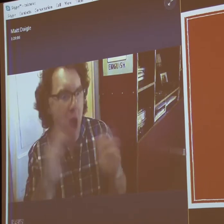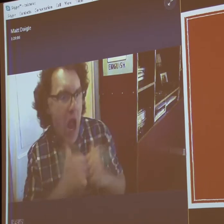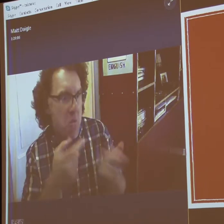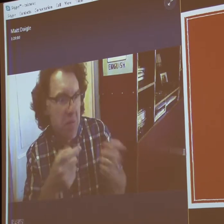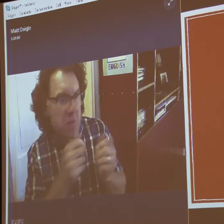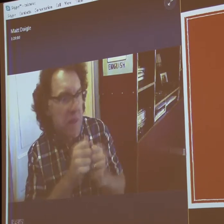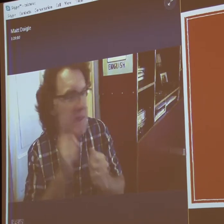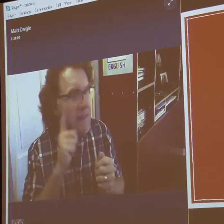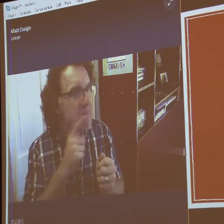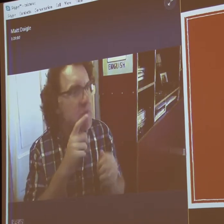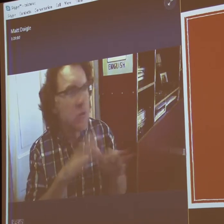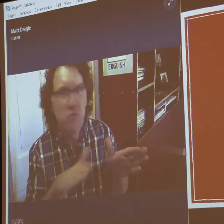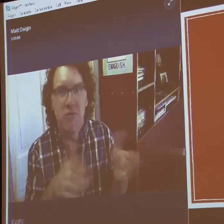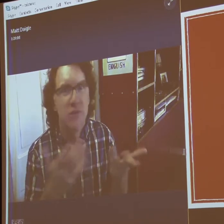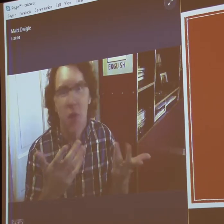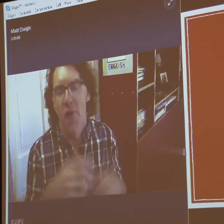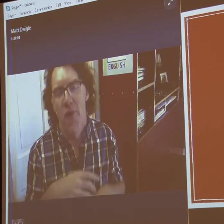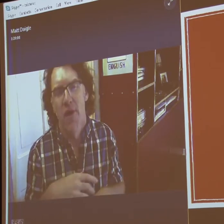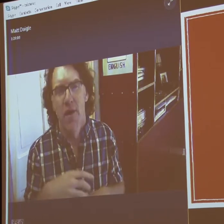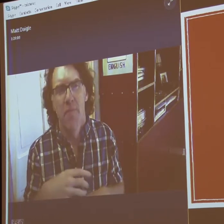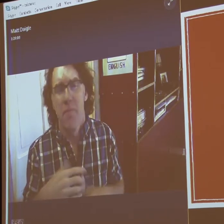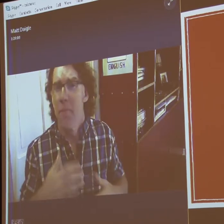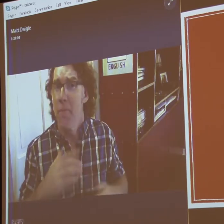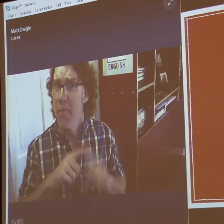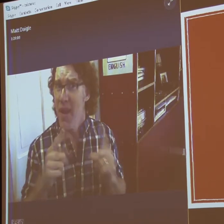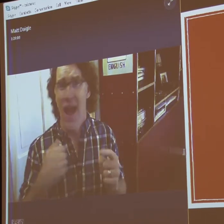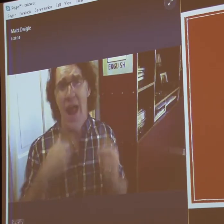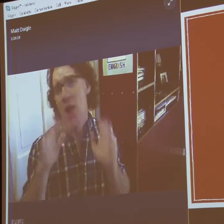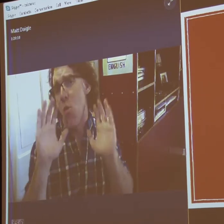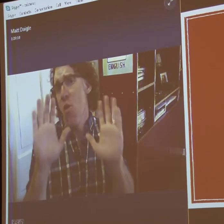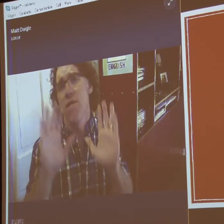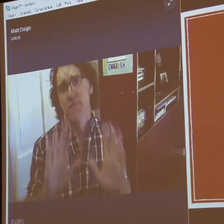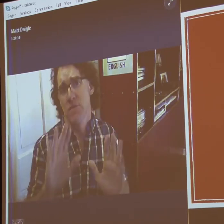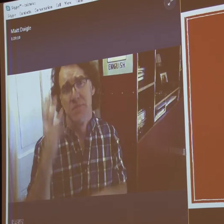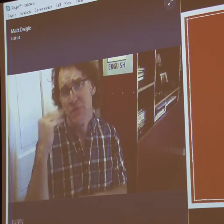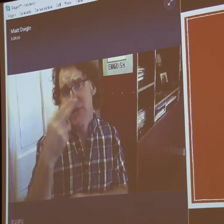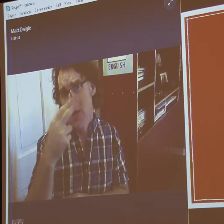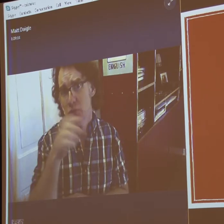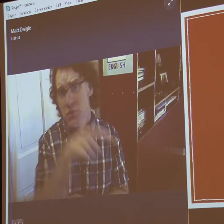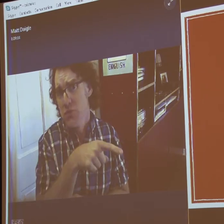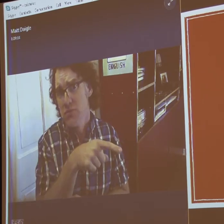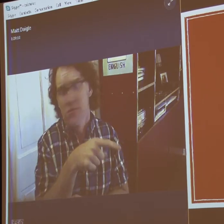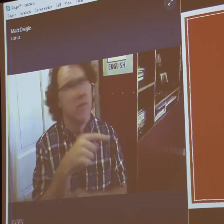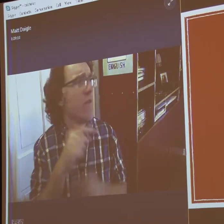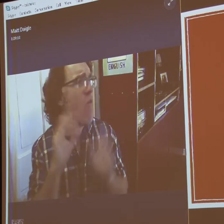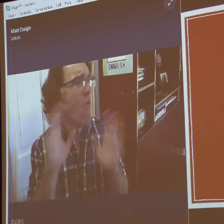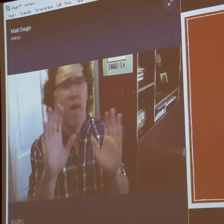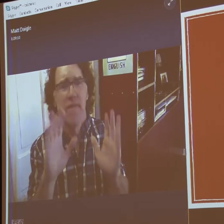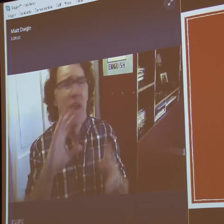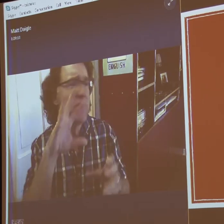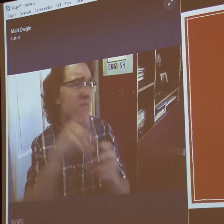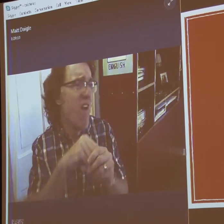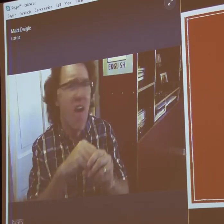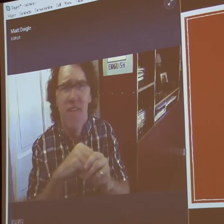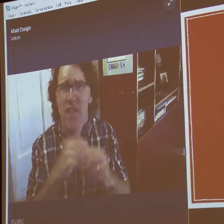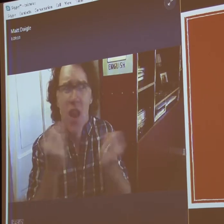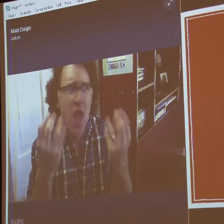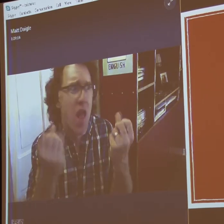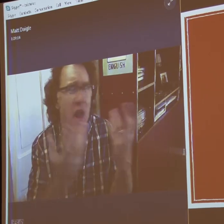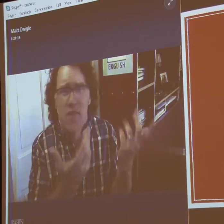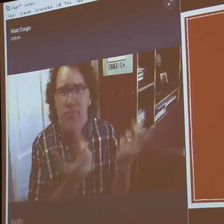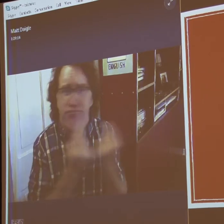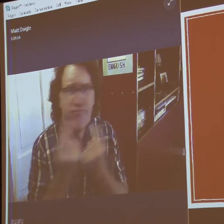And that was a new experience for that school. They had never had a deaf person, but they were wonderful. That was a wonderful high school.